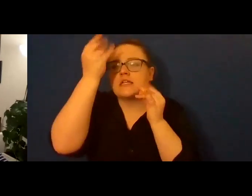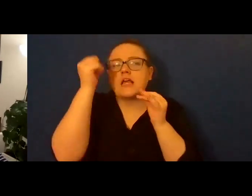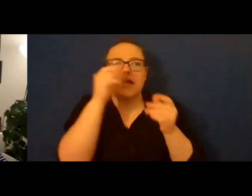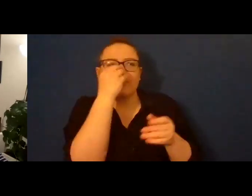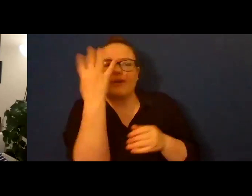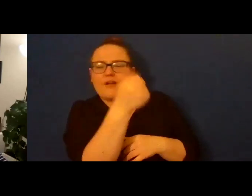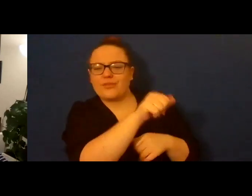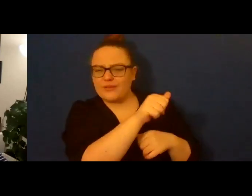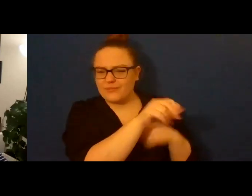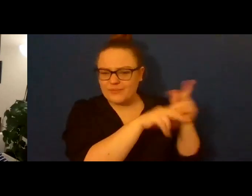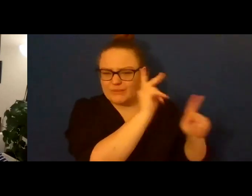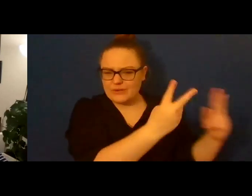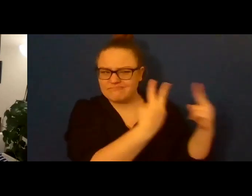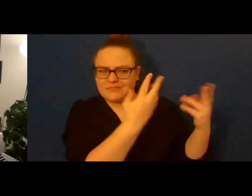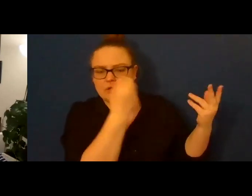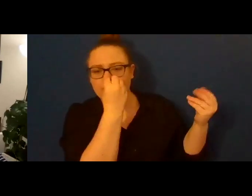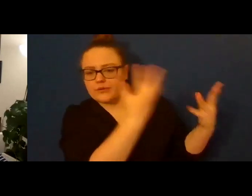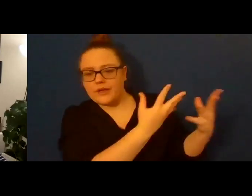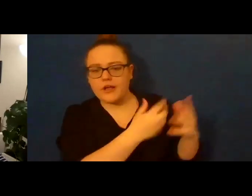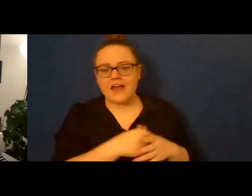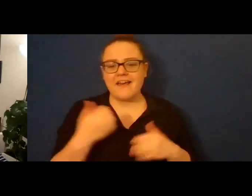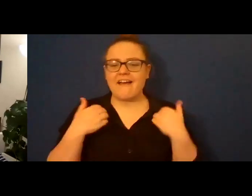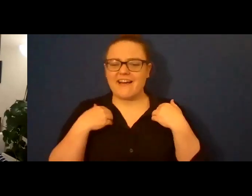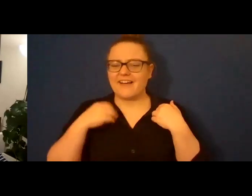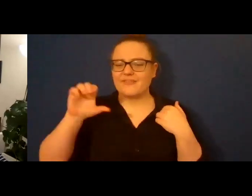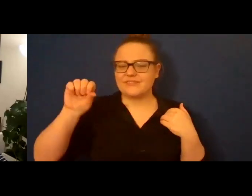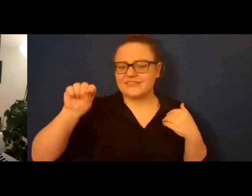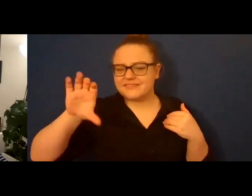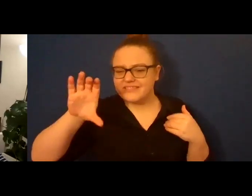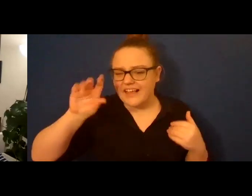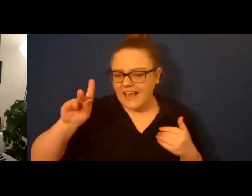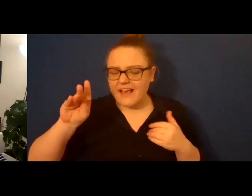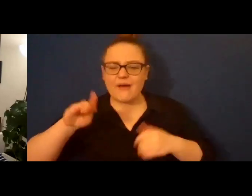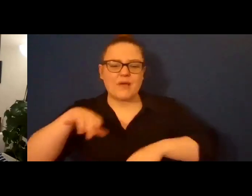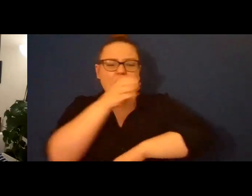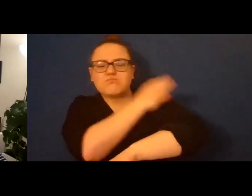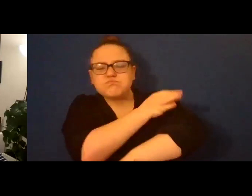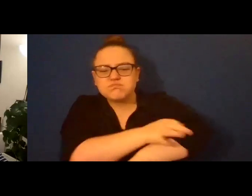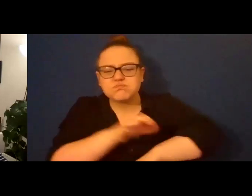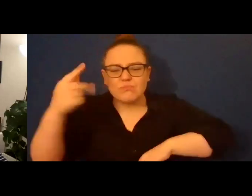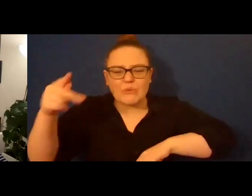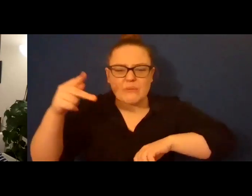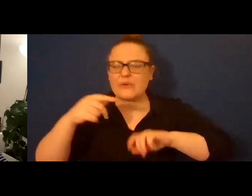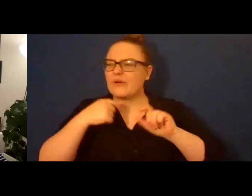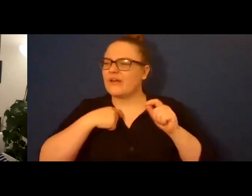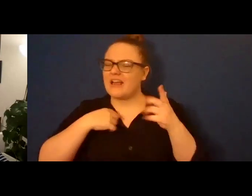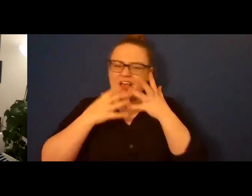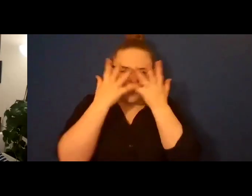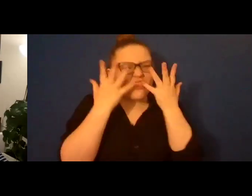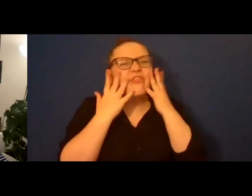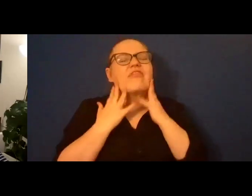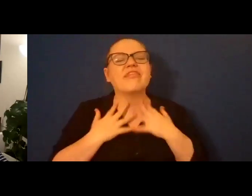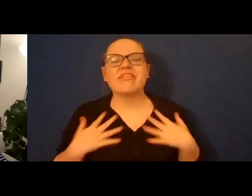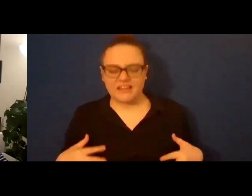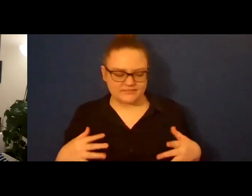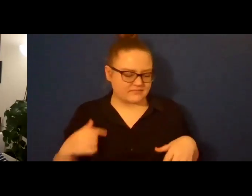scabs and bruises. I was sun-browned, full of size, and interested in every orifice. I was an animal. By middle